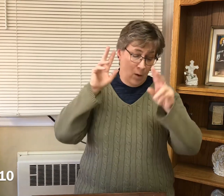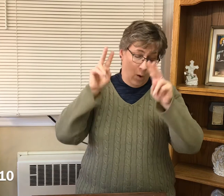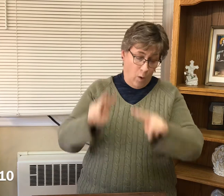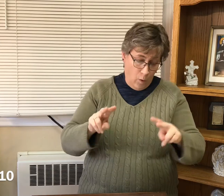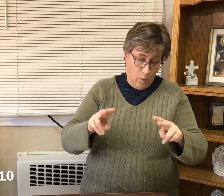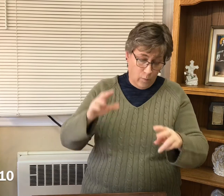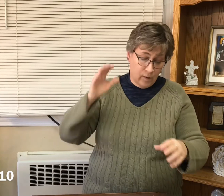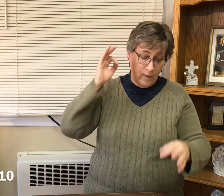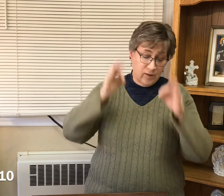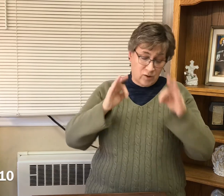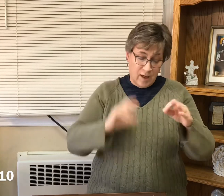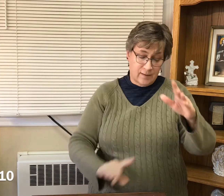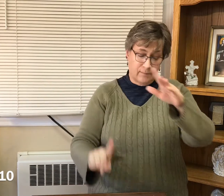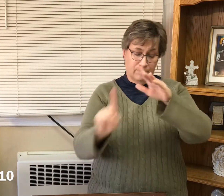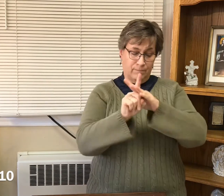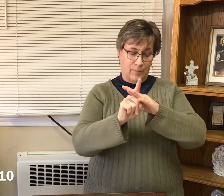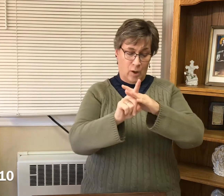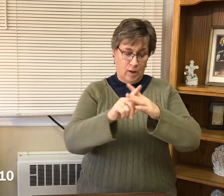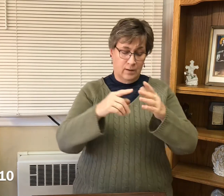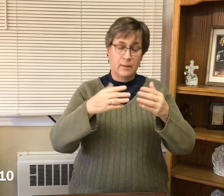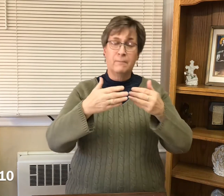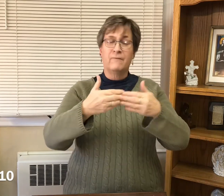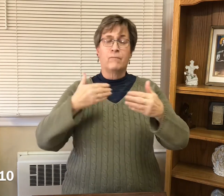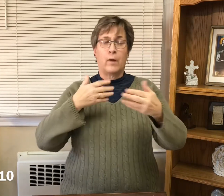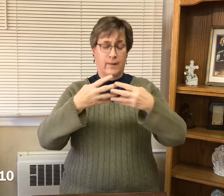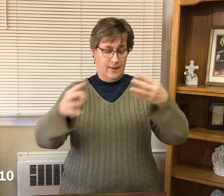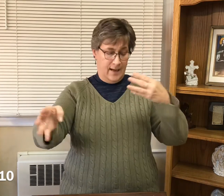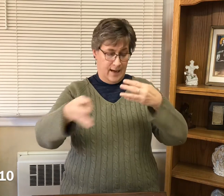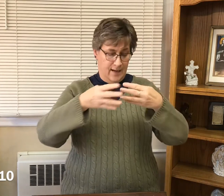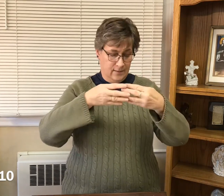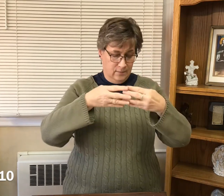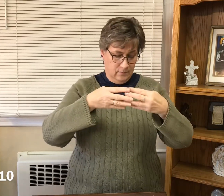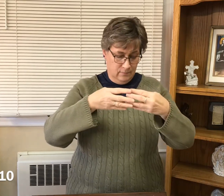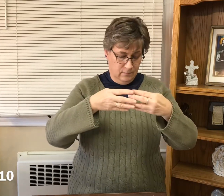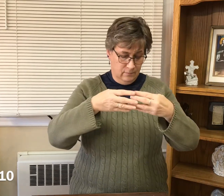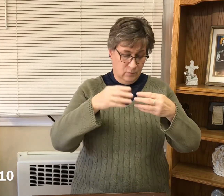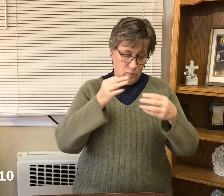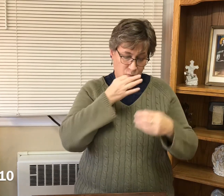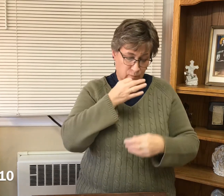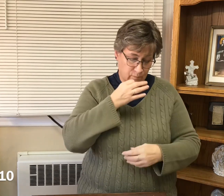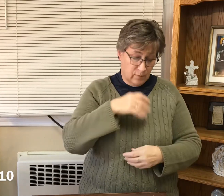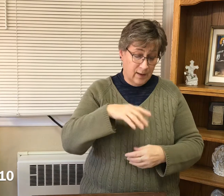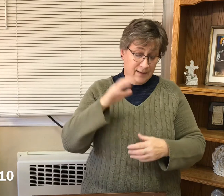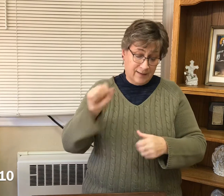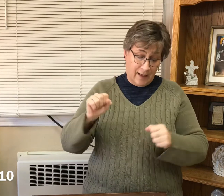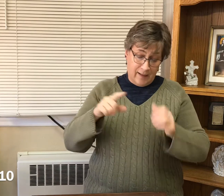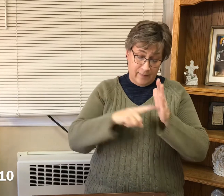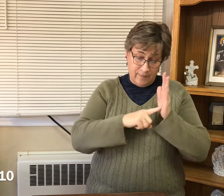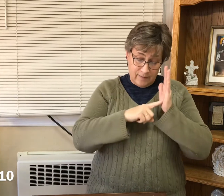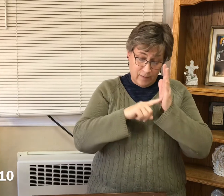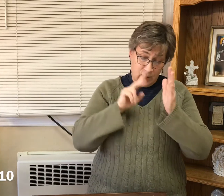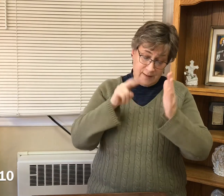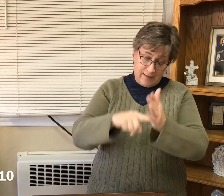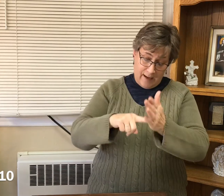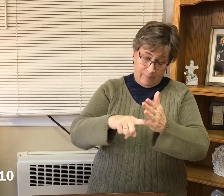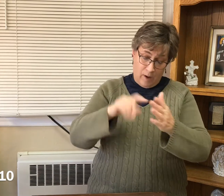Behold, the judge is standing before the gates. Take as an example of hardship and